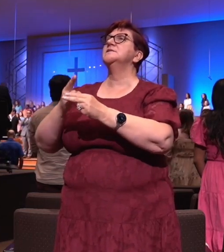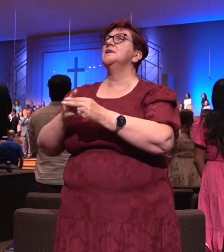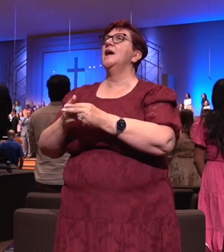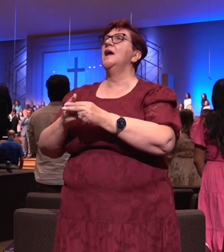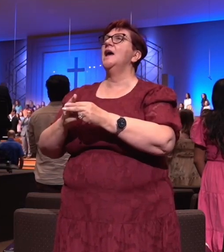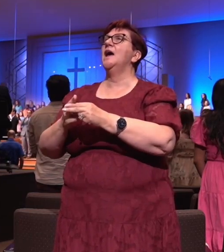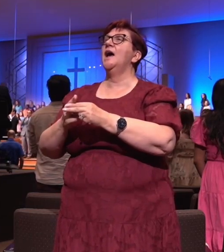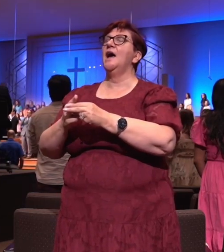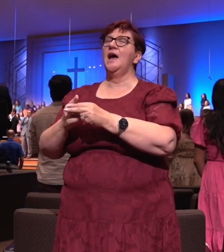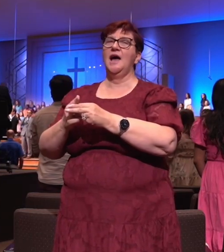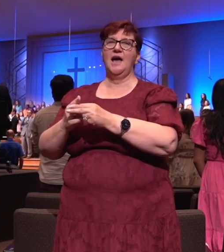name.